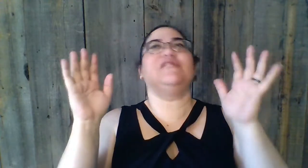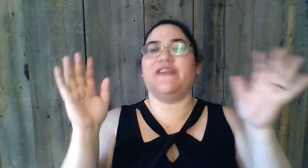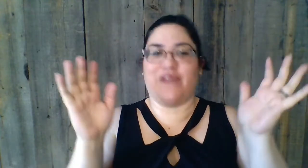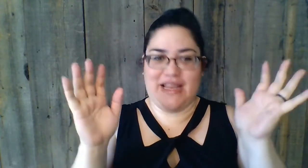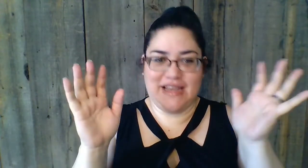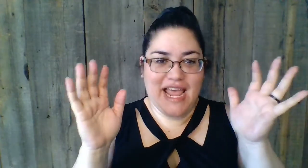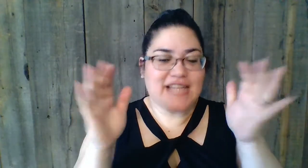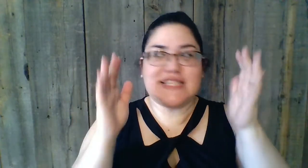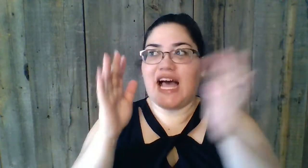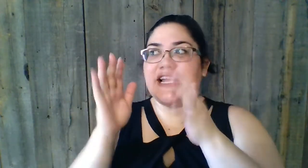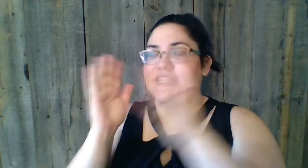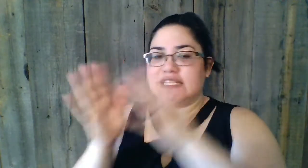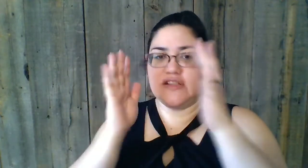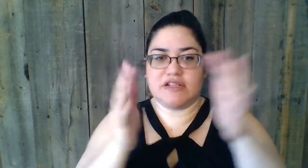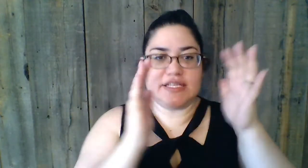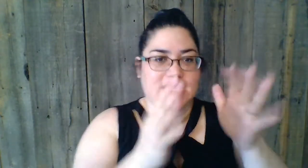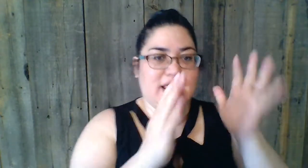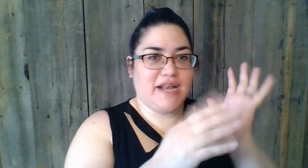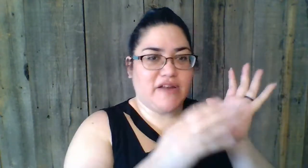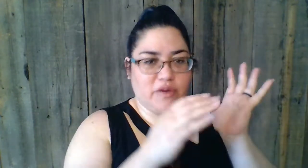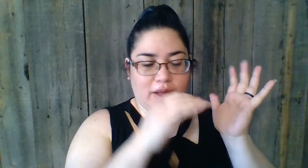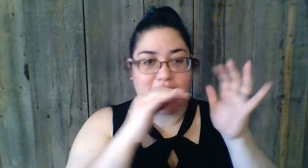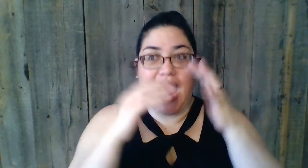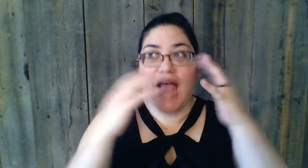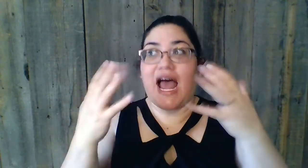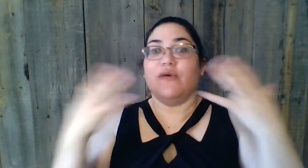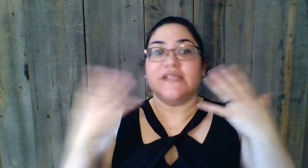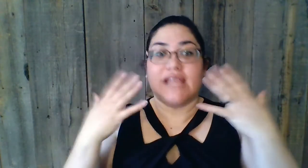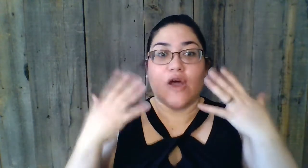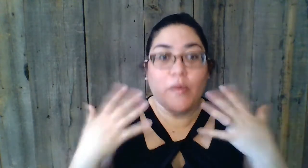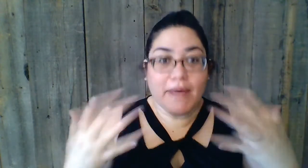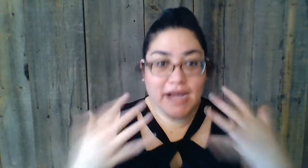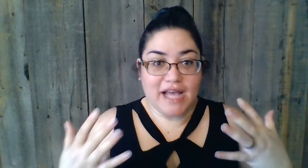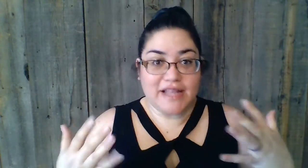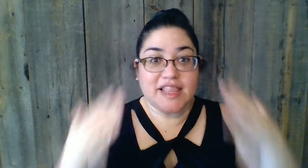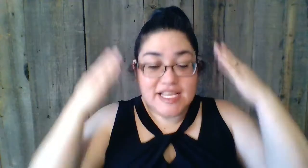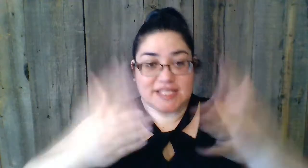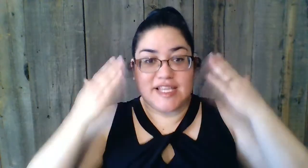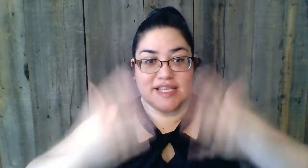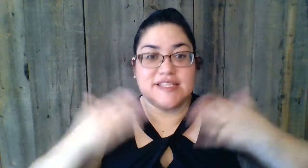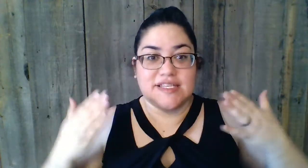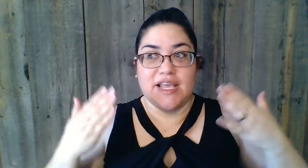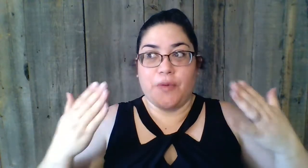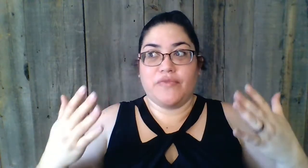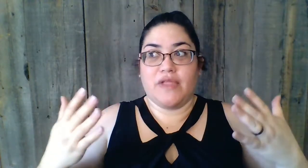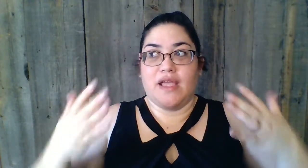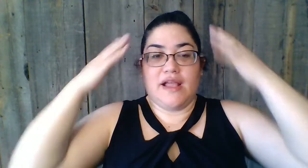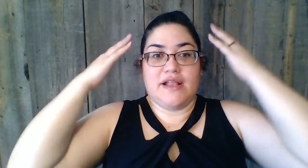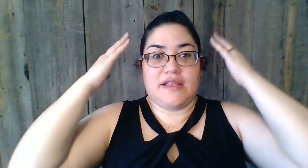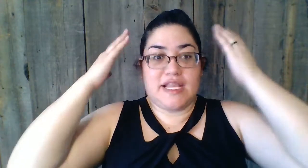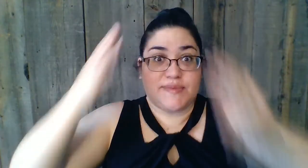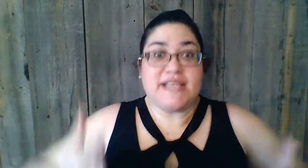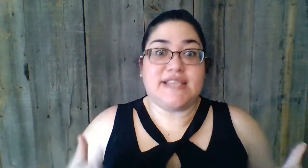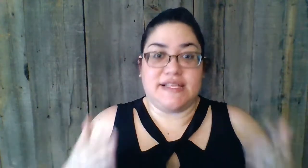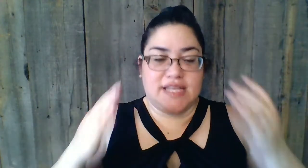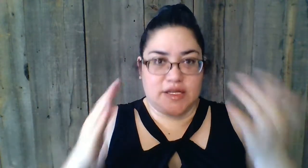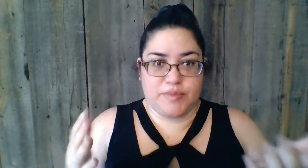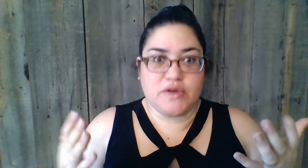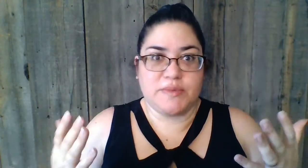different. It's not, it doesn't look the same in everyone. And I was like, oh my God, this, this, this makes sense and it blows me